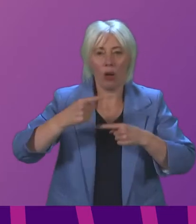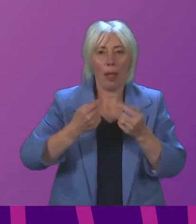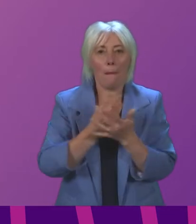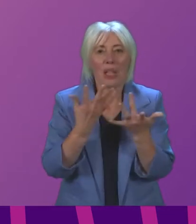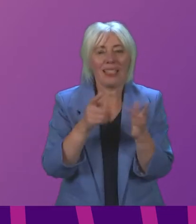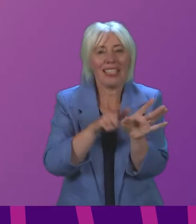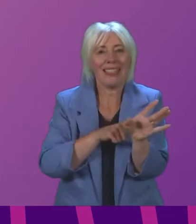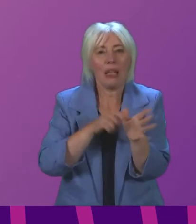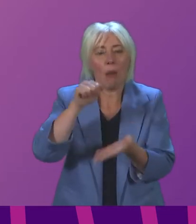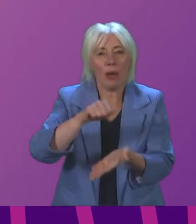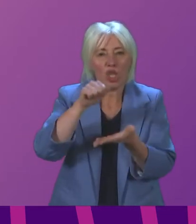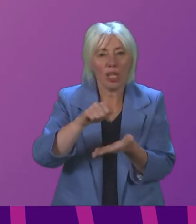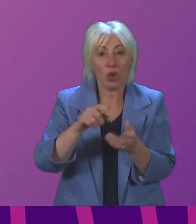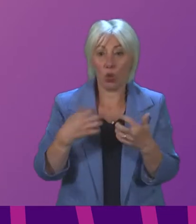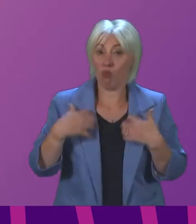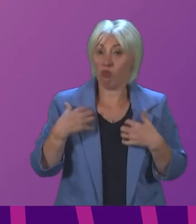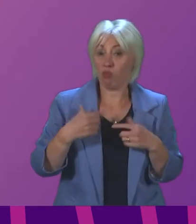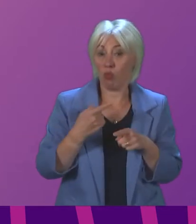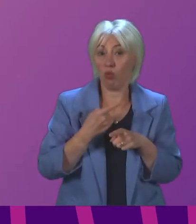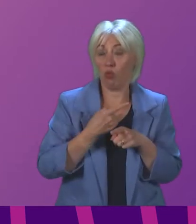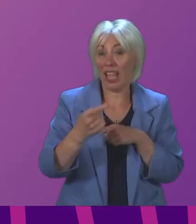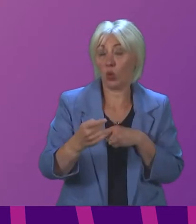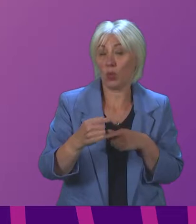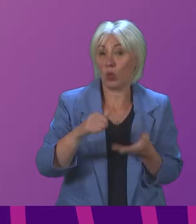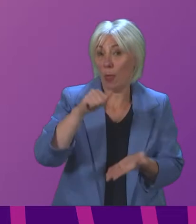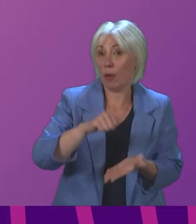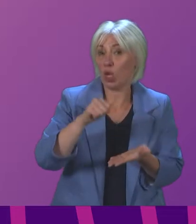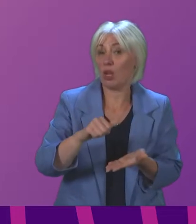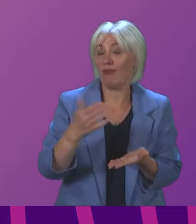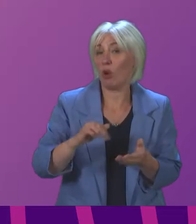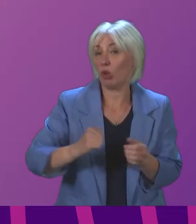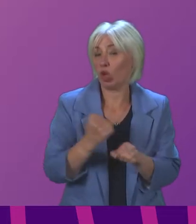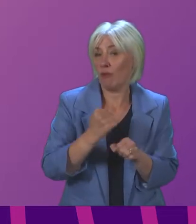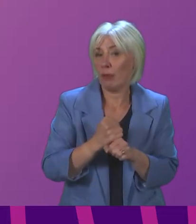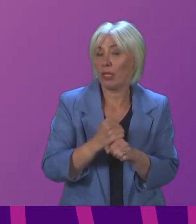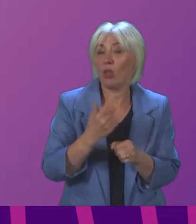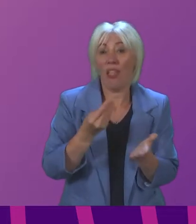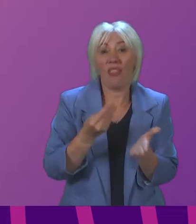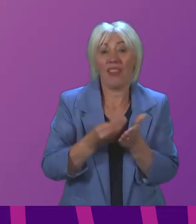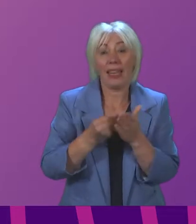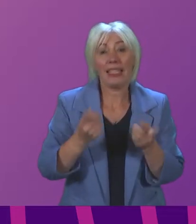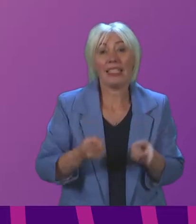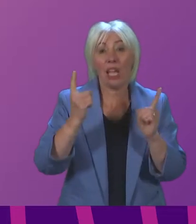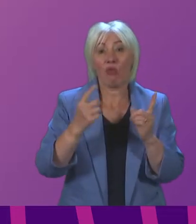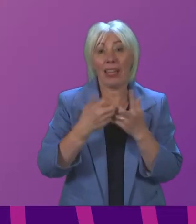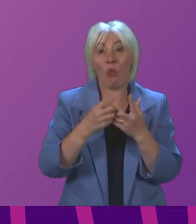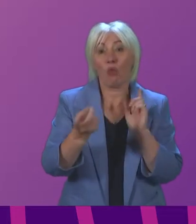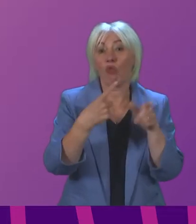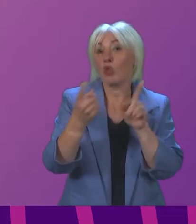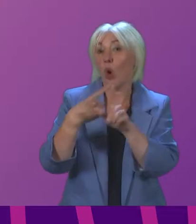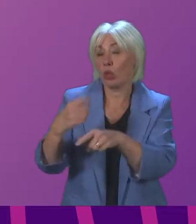we look forward to the Scottish Government's budget next week when we'll hear how the finance secretary will respond to some of these points